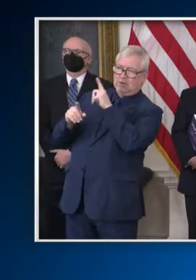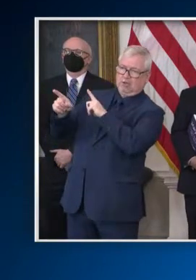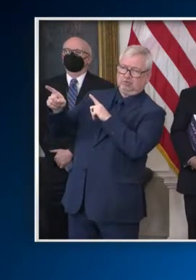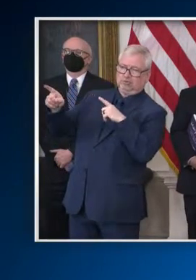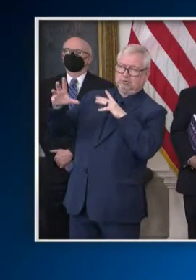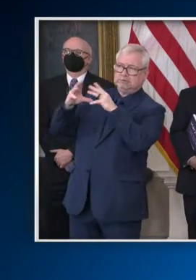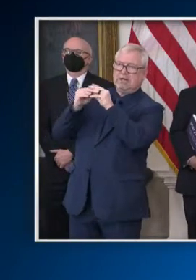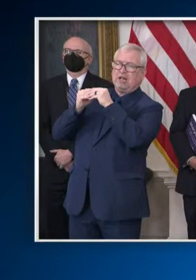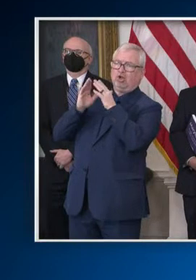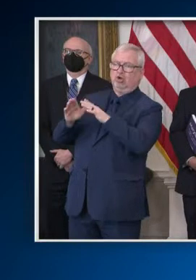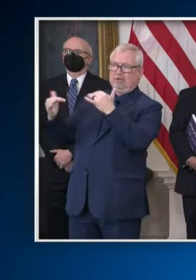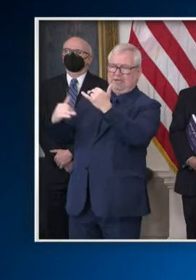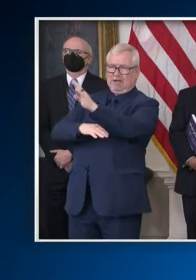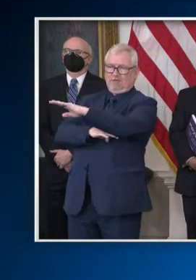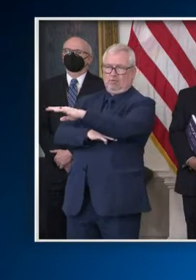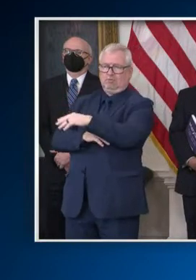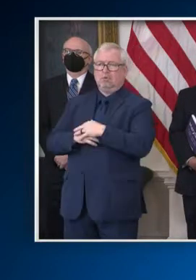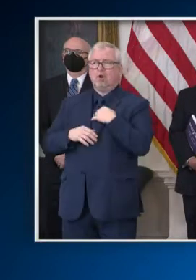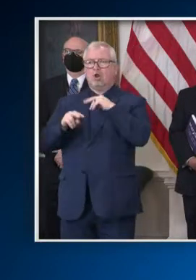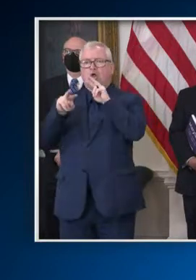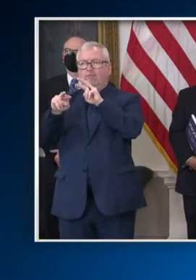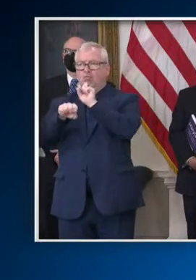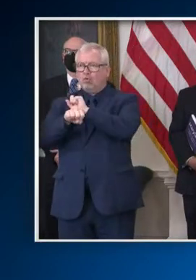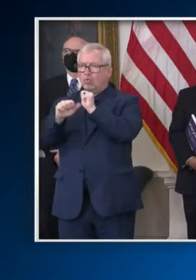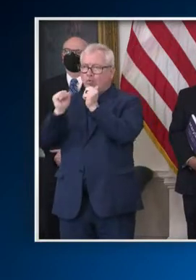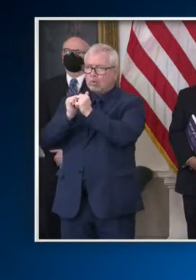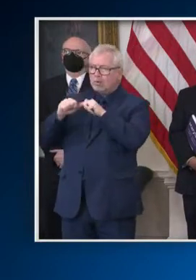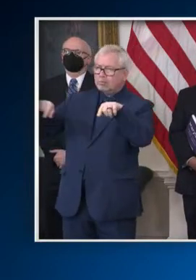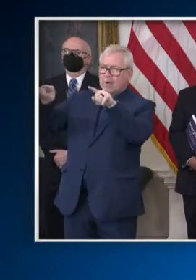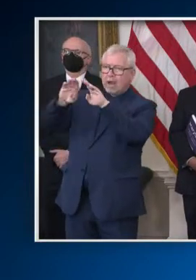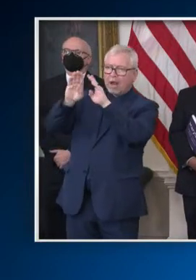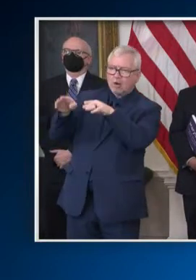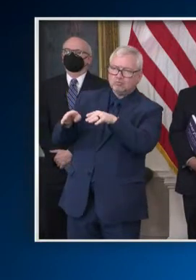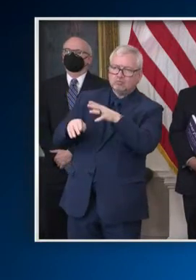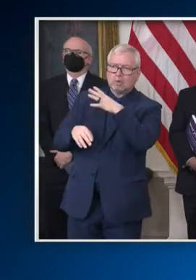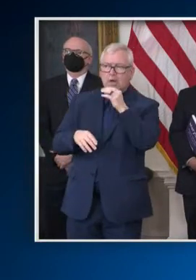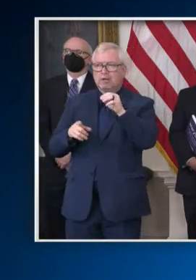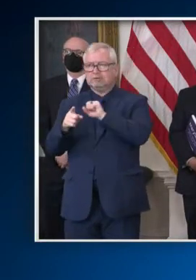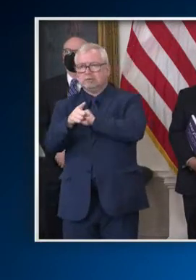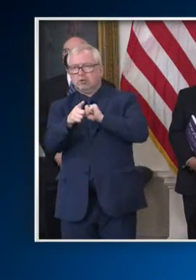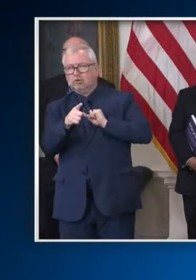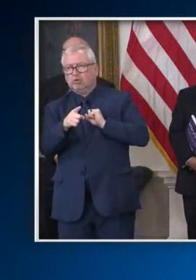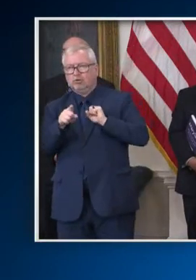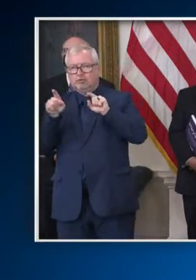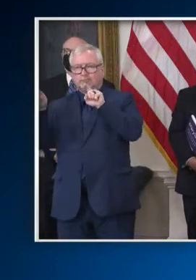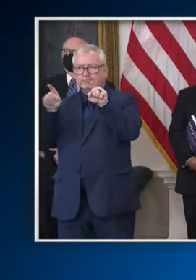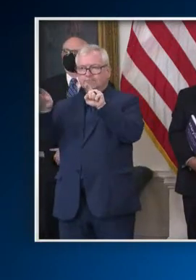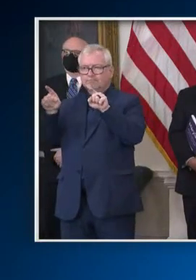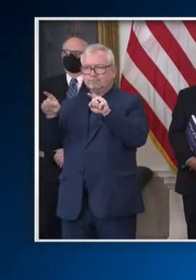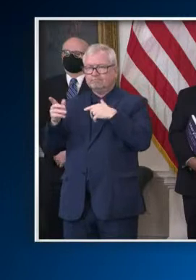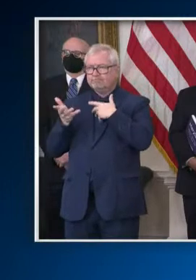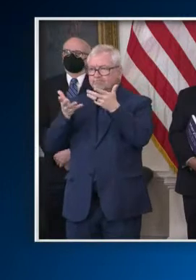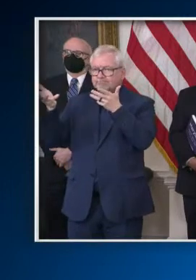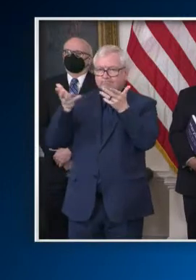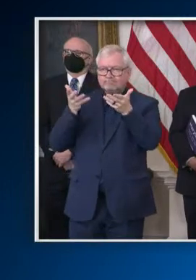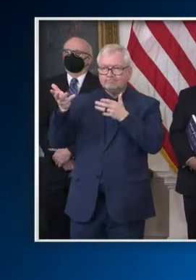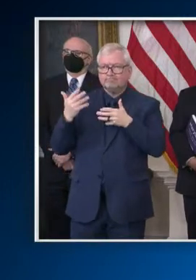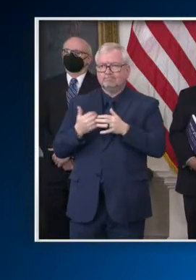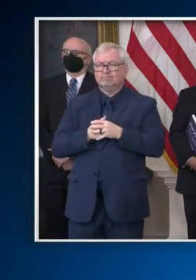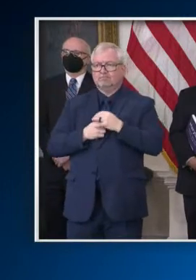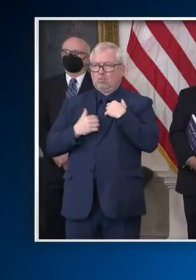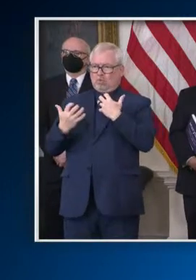and to working together with both the House and the Senate in the weeks ahead in a bipartisan and collaborative